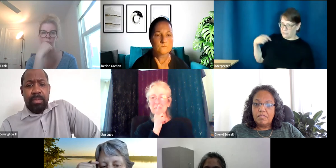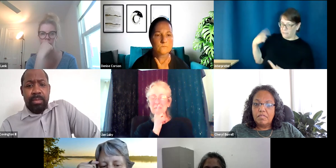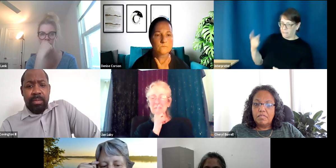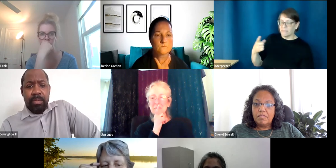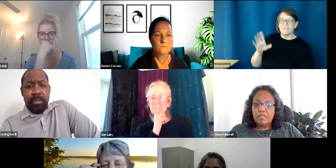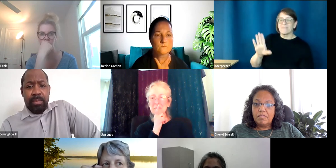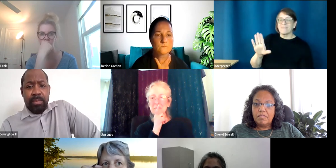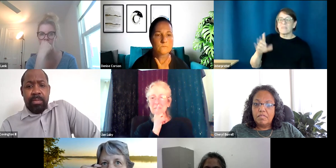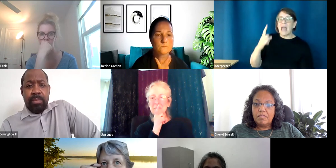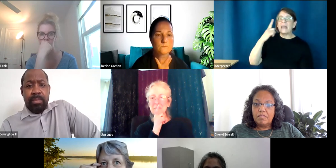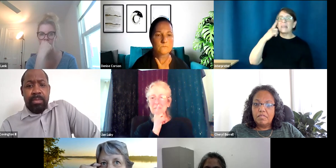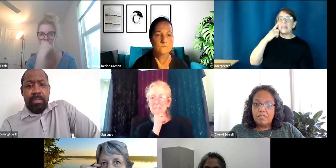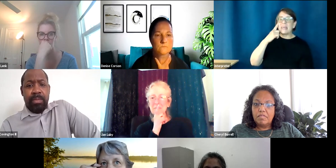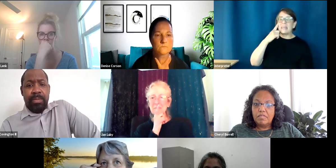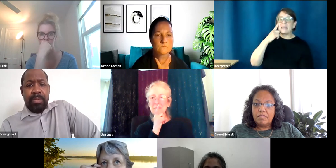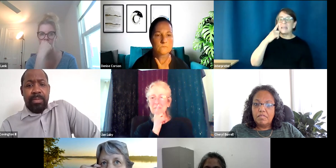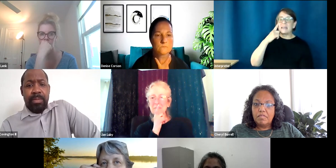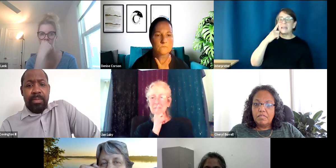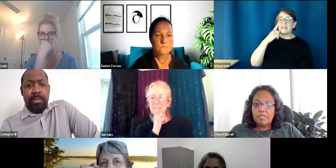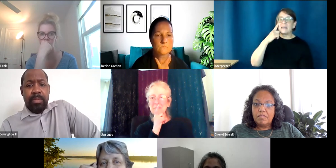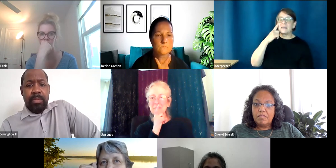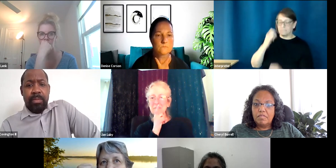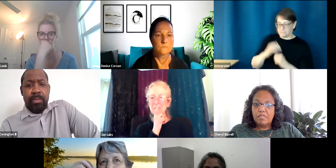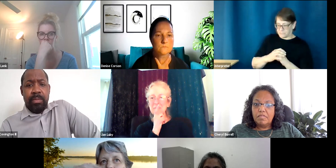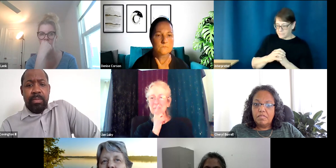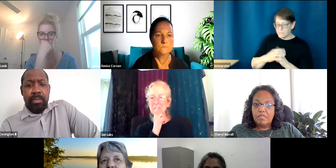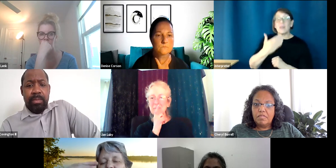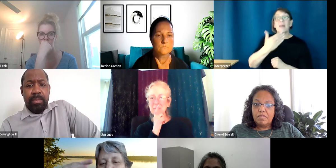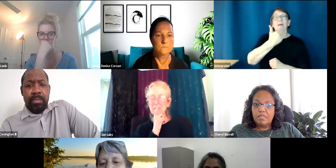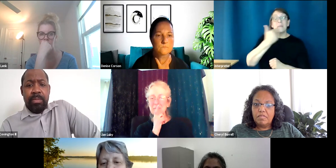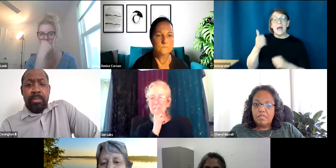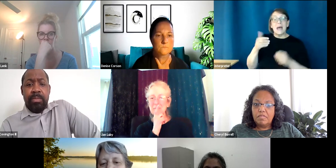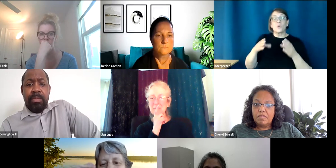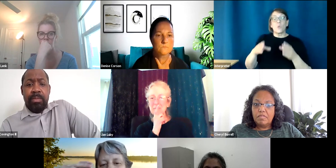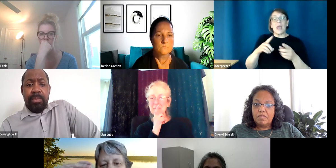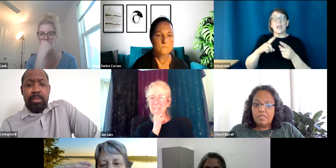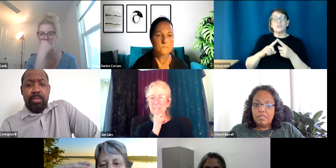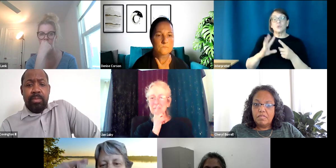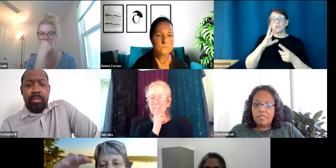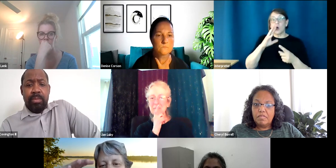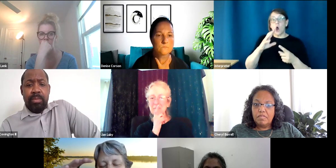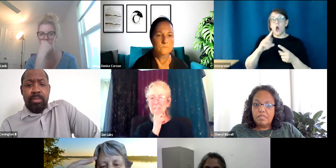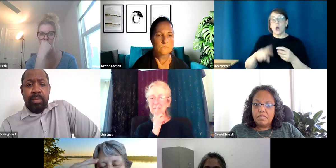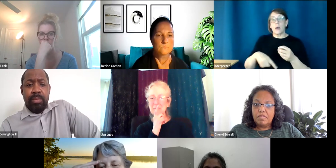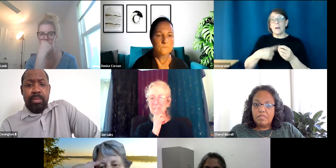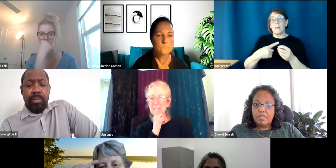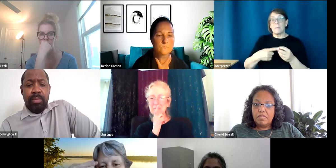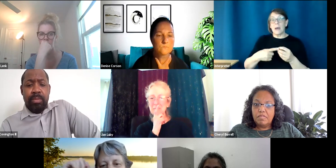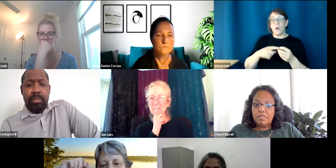the best way to like talk over your suggestions and your